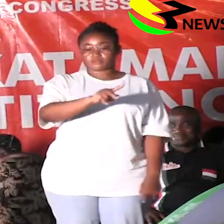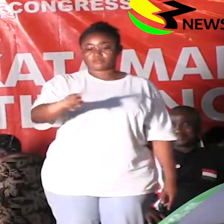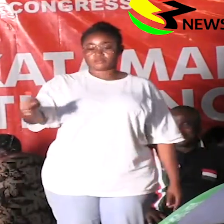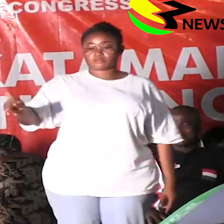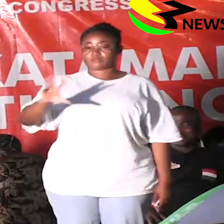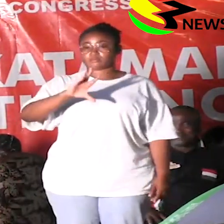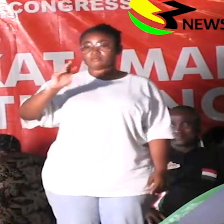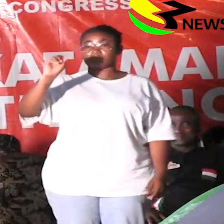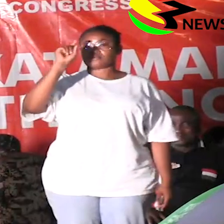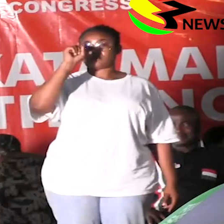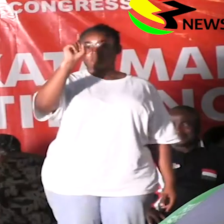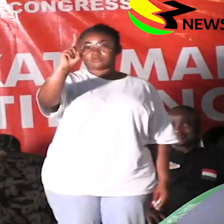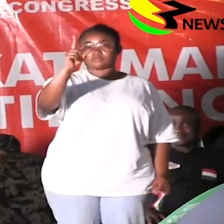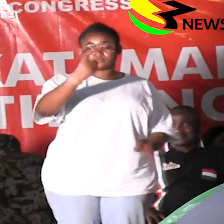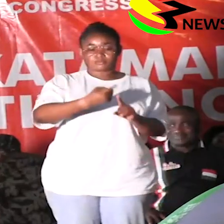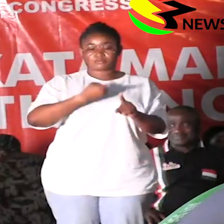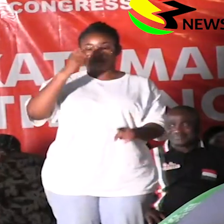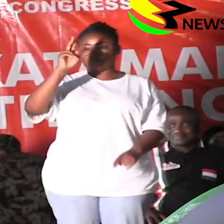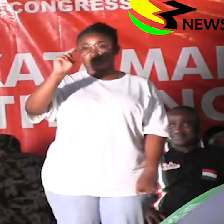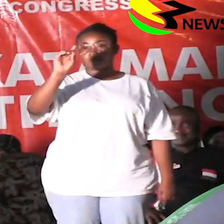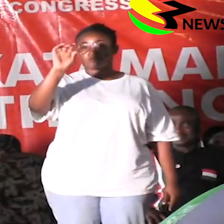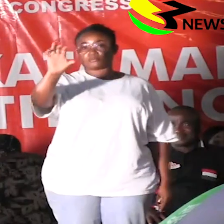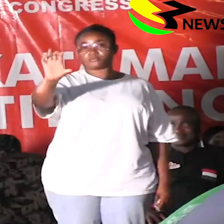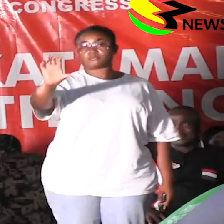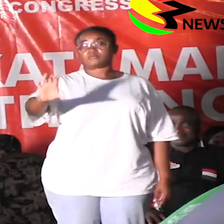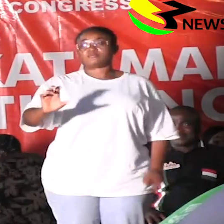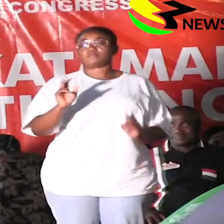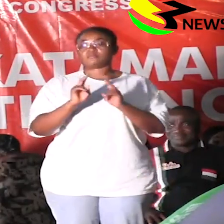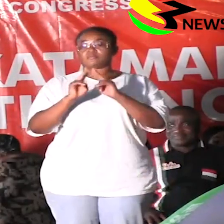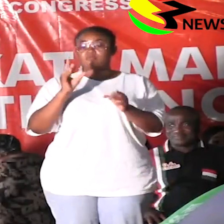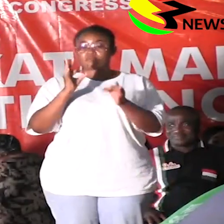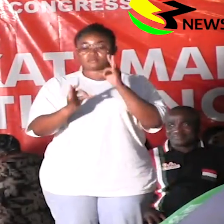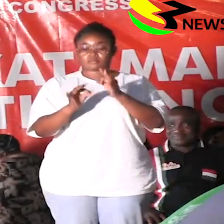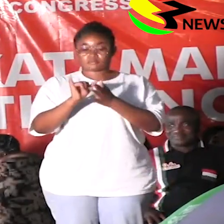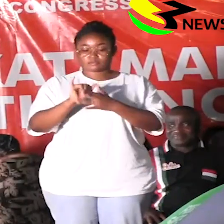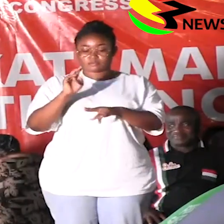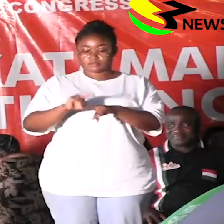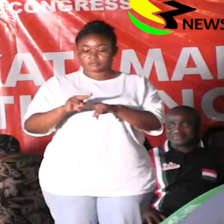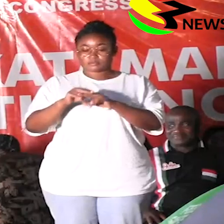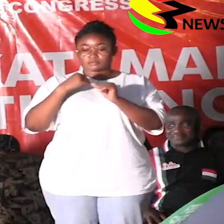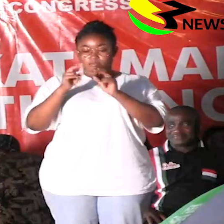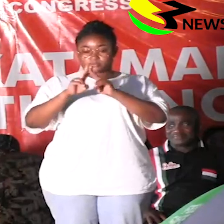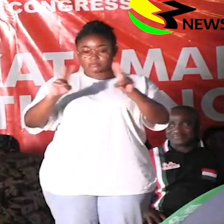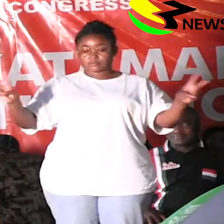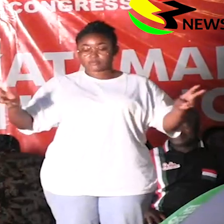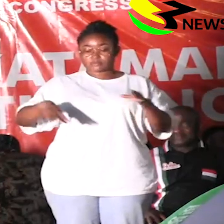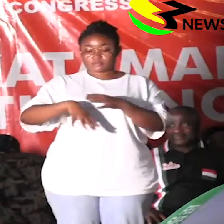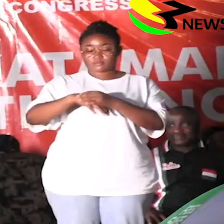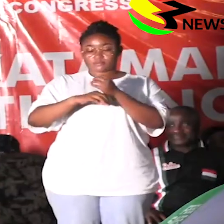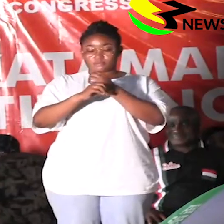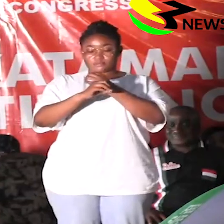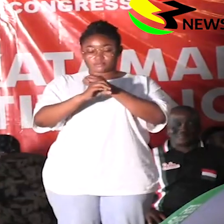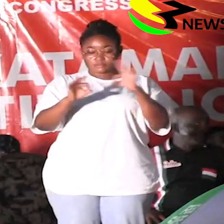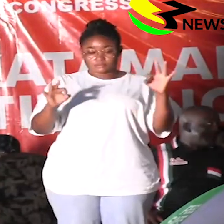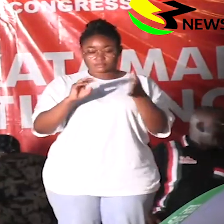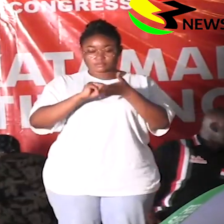and one is from the NDC. So if those seats have been declared vacant, then